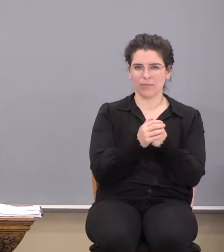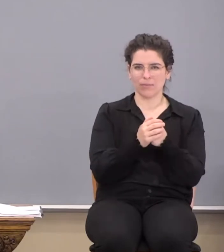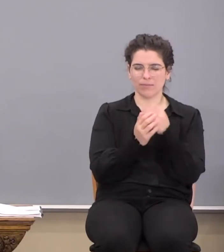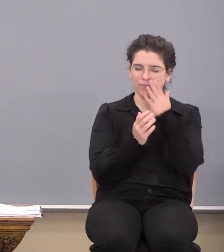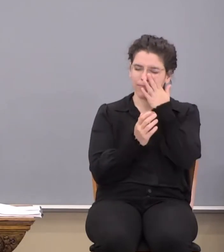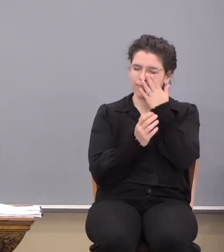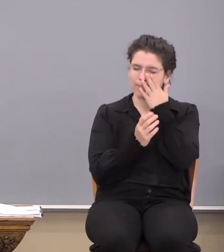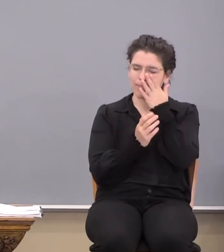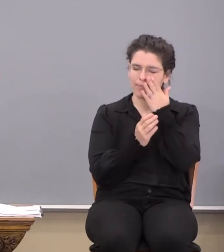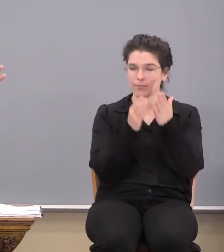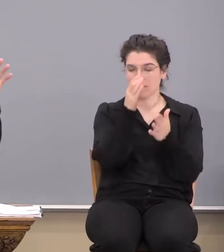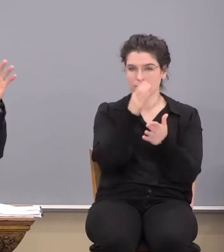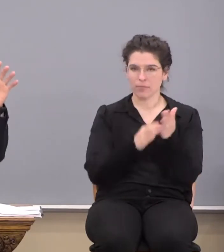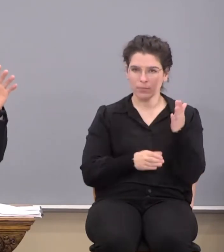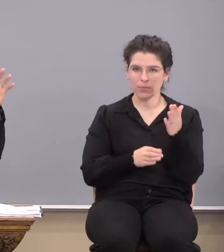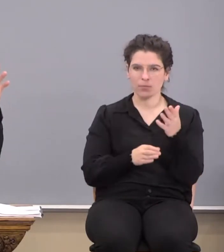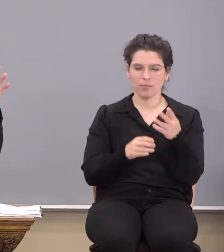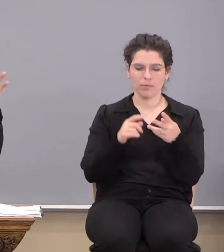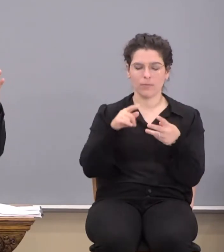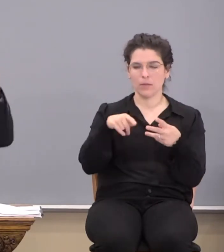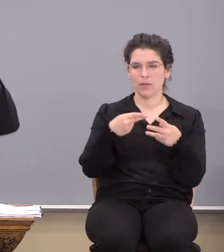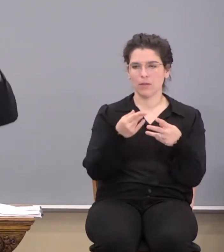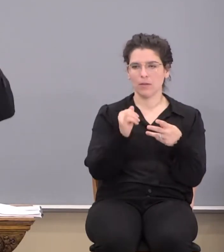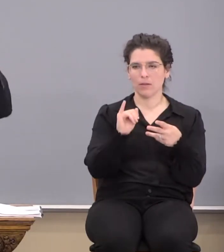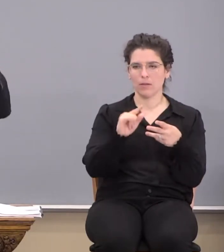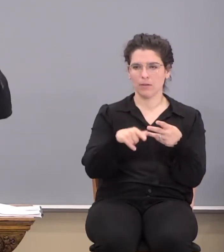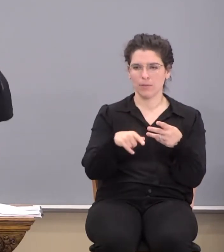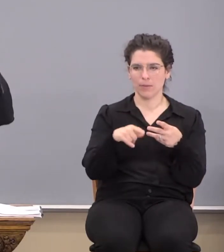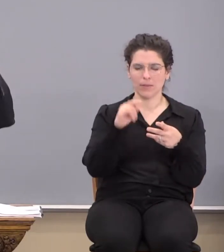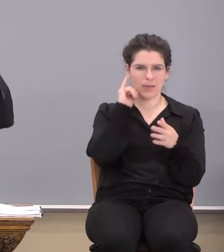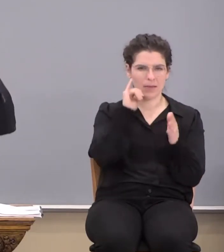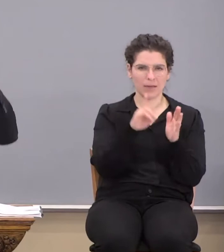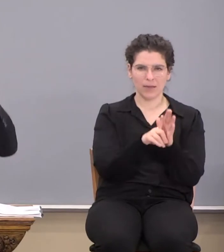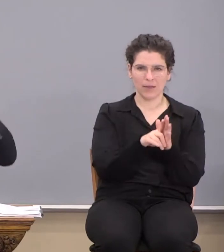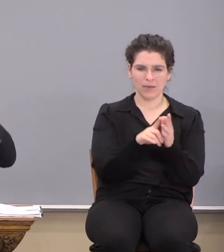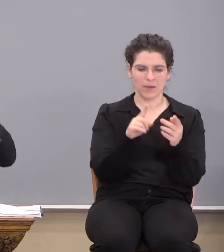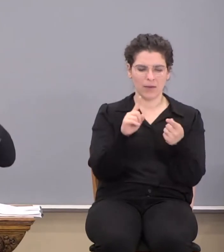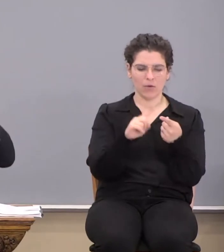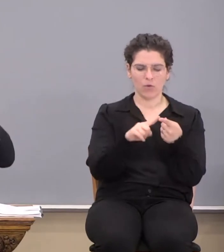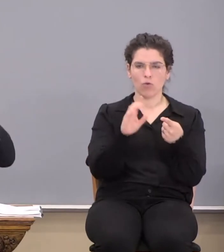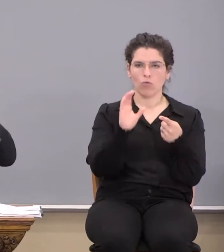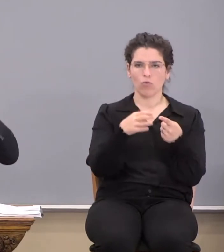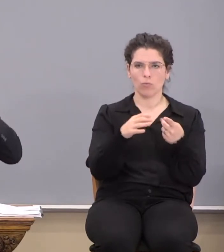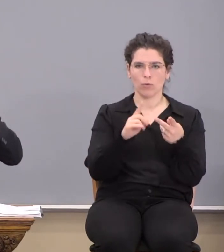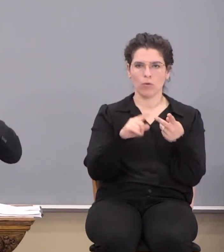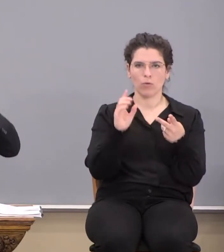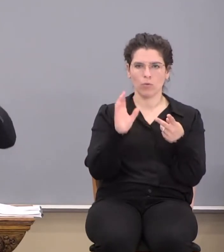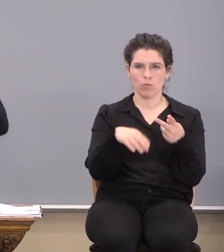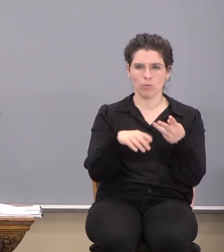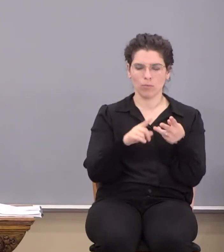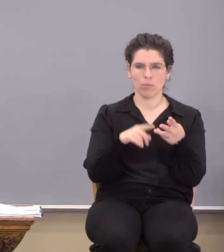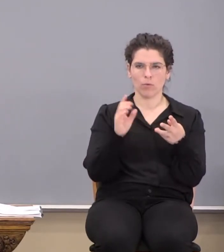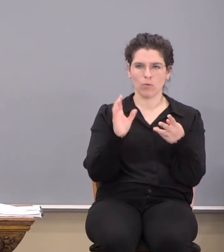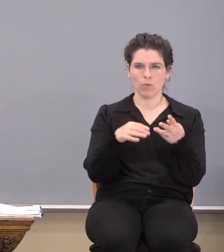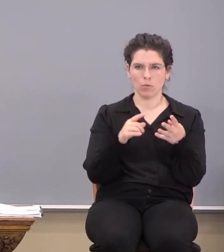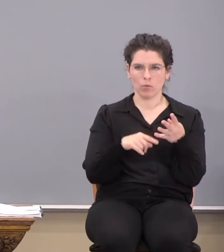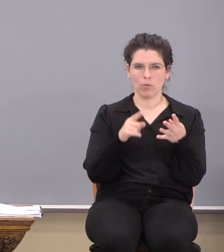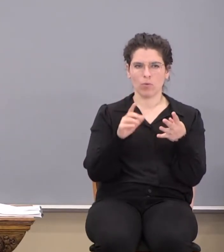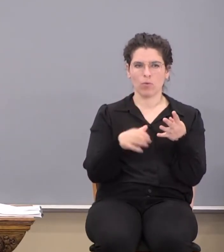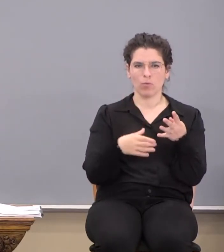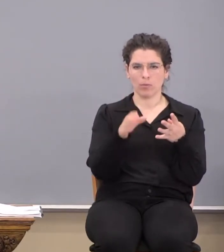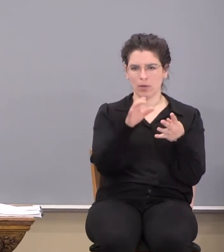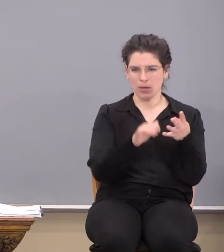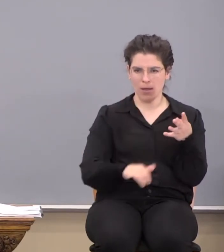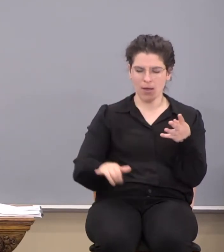The passage in Philippians that we just looked at identified like the three groups as it were and the common thread.